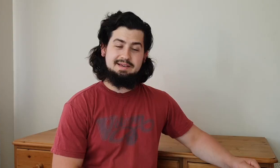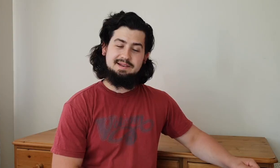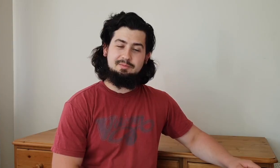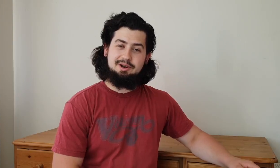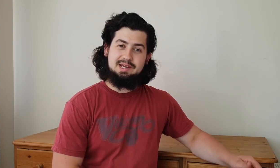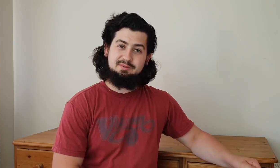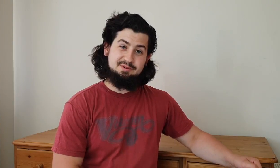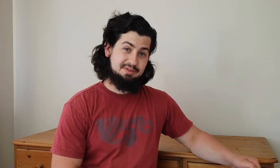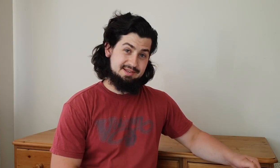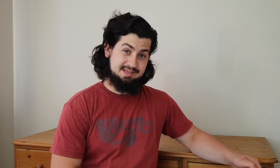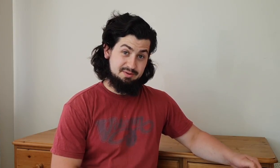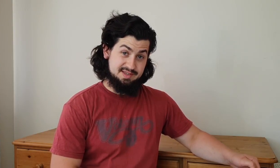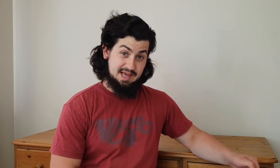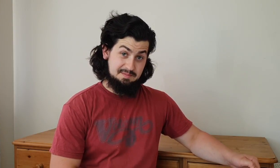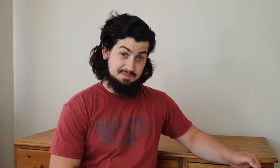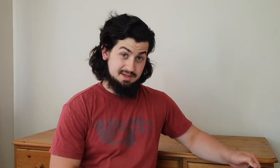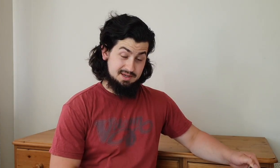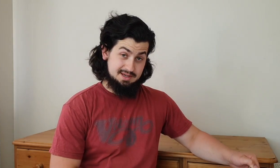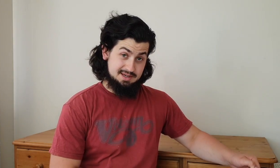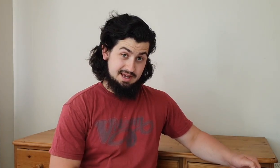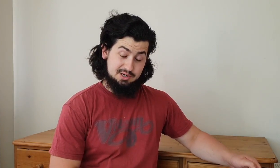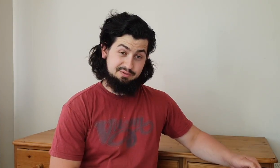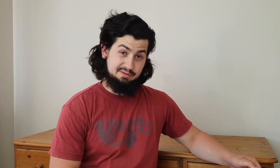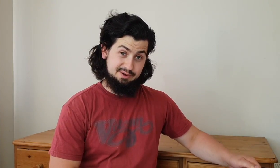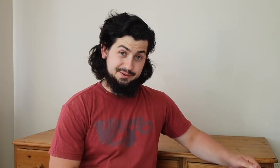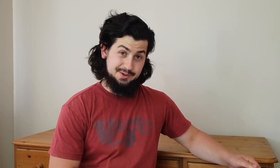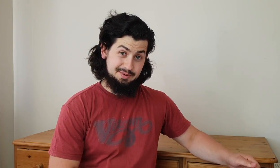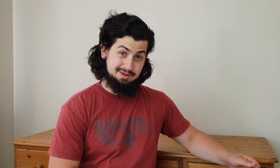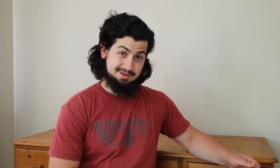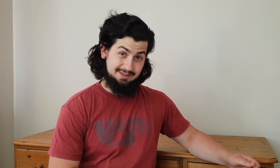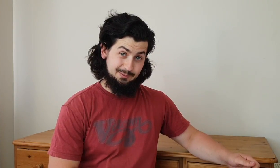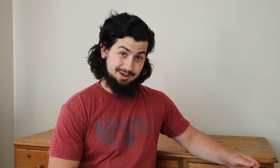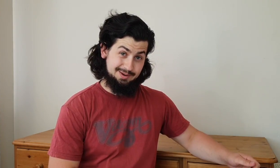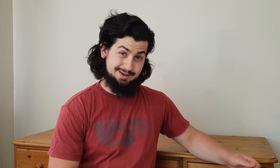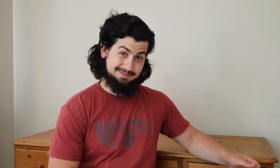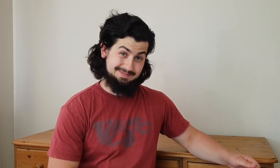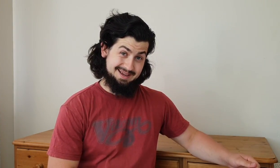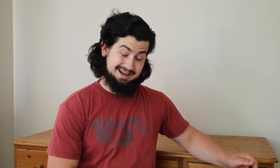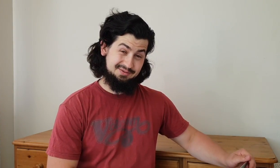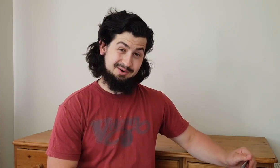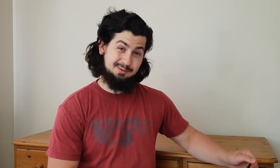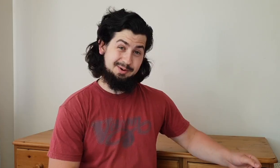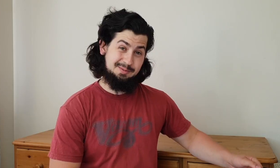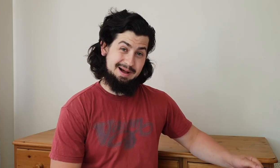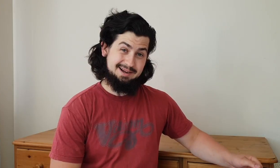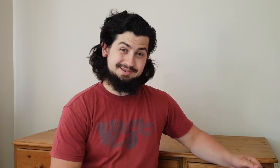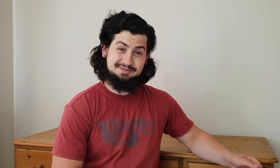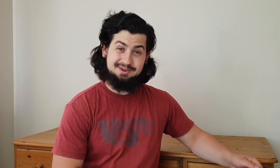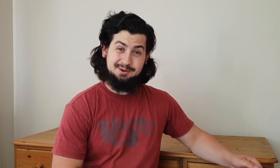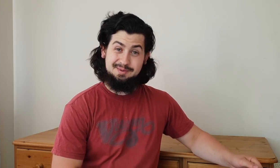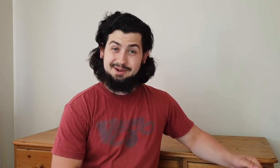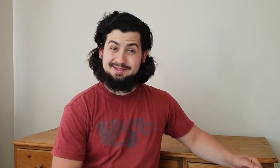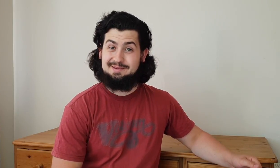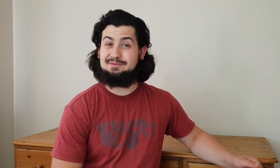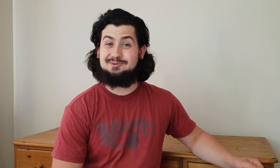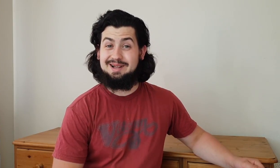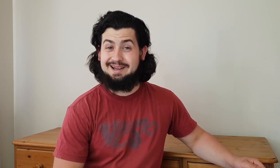As-salamu alaykum everybody this is your brother Sam and your favourite YouTuber in the world and a very warm welcome back to another video of me here at Sam of Somalia.